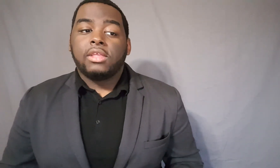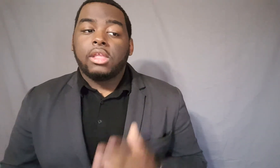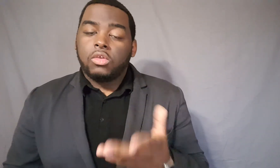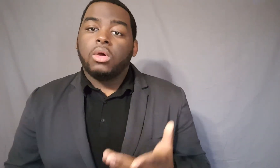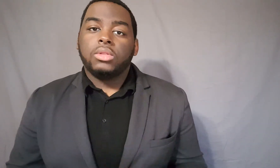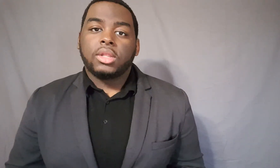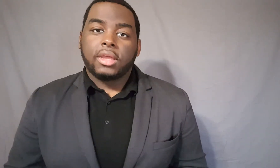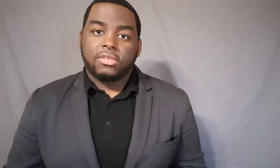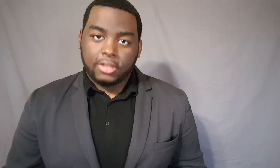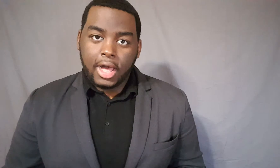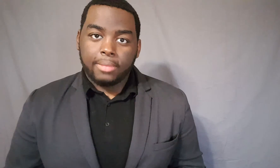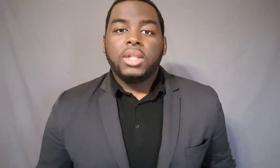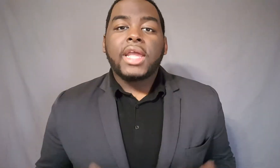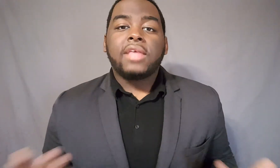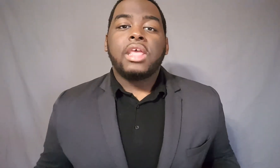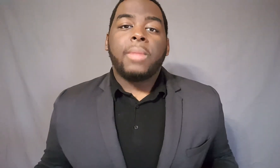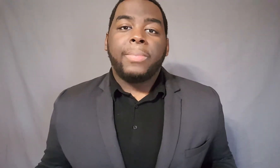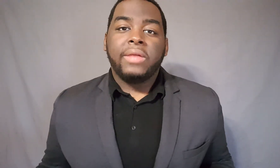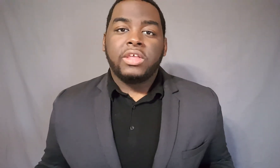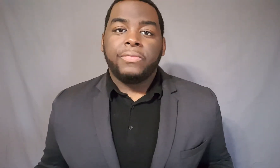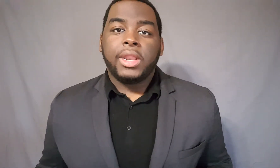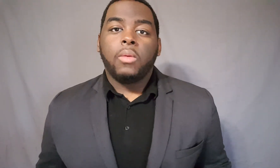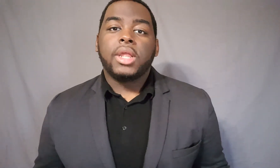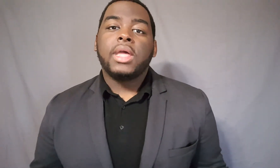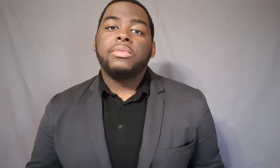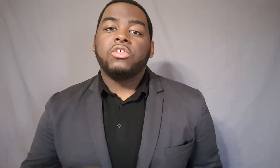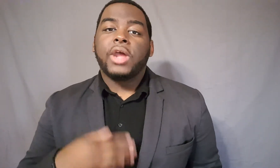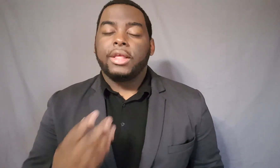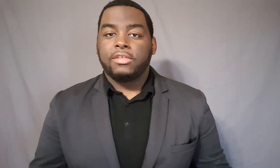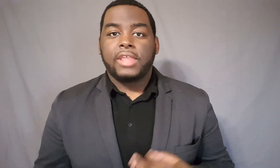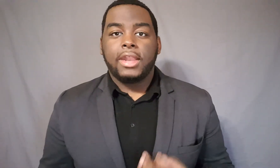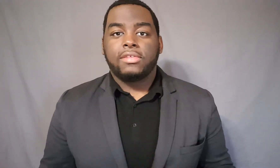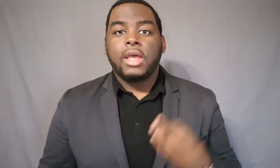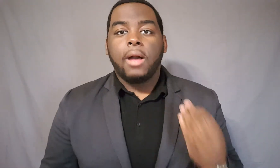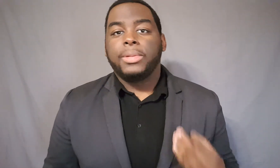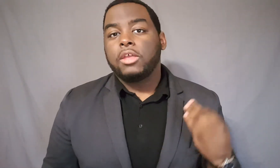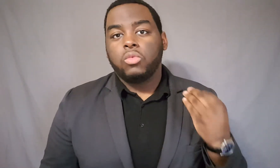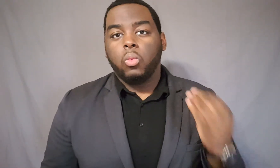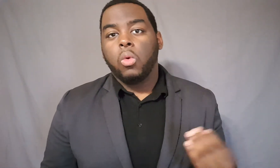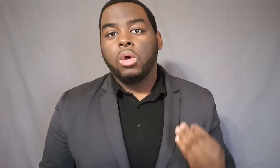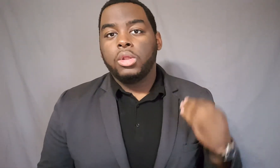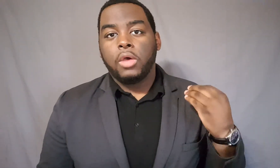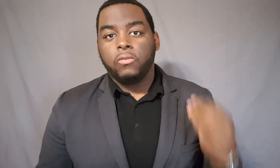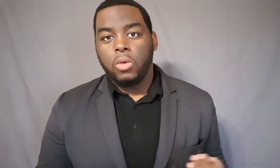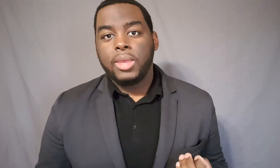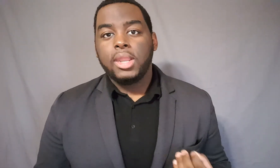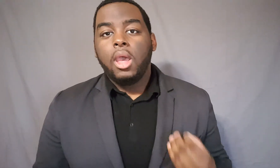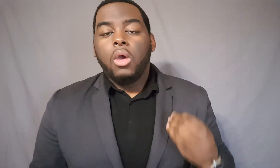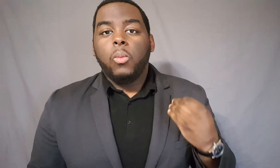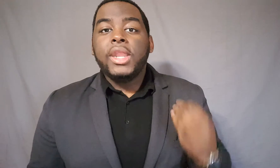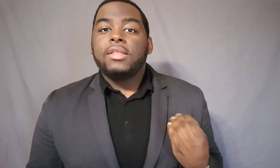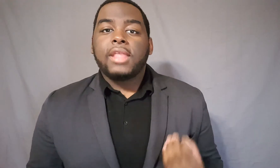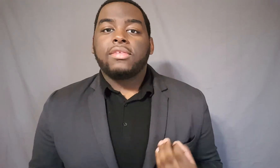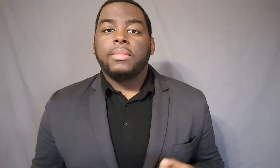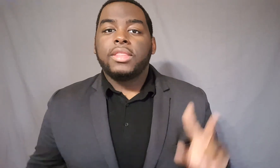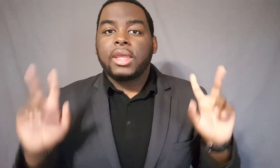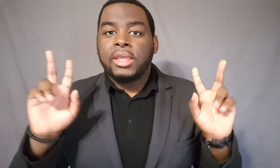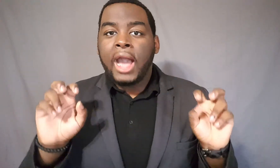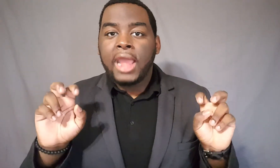you don't look like a slob. Like I said in my previous video, when it comes to trying to understand this complex world of women, we need to take some of the guy